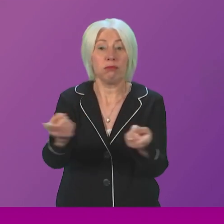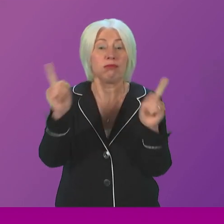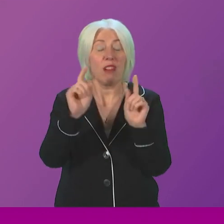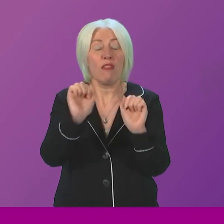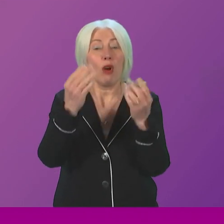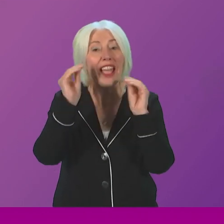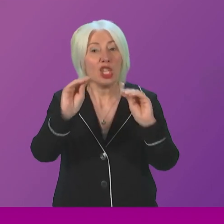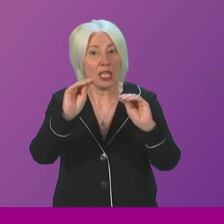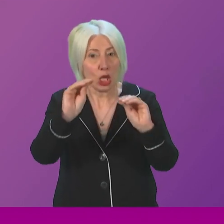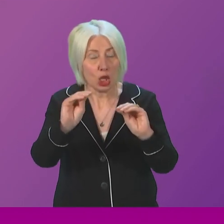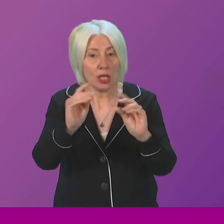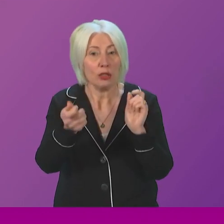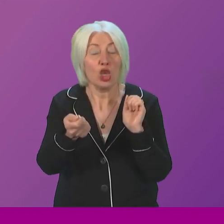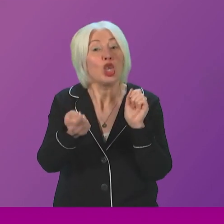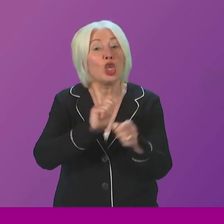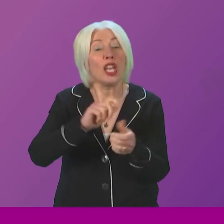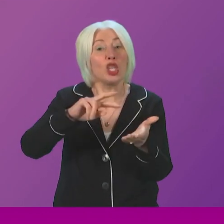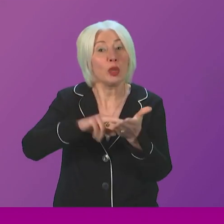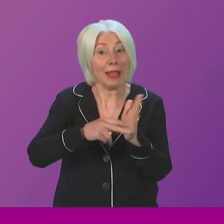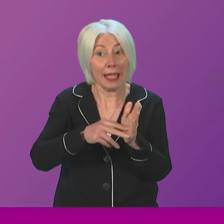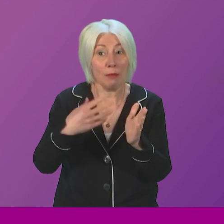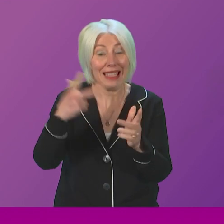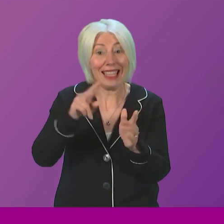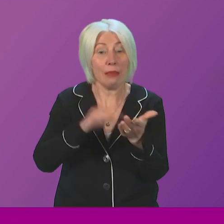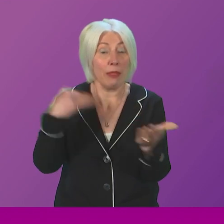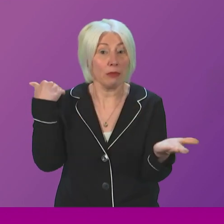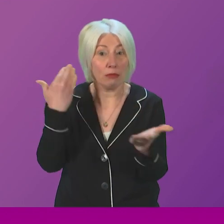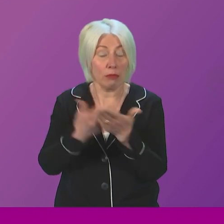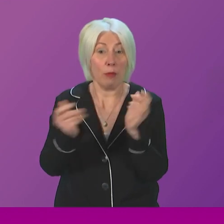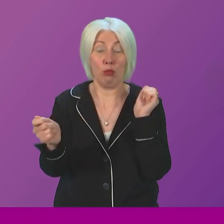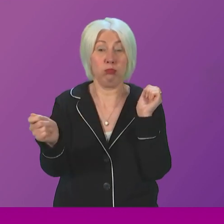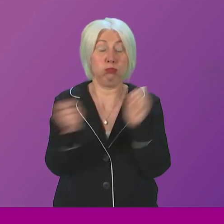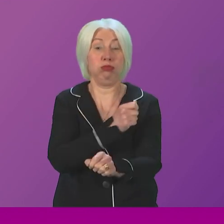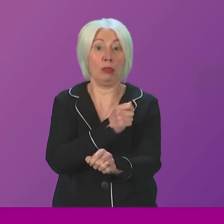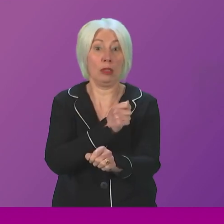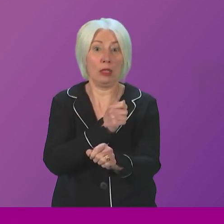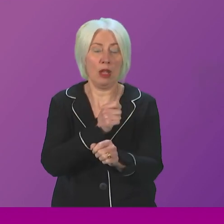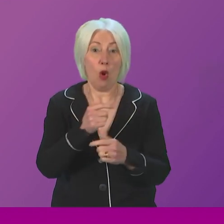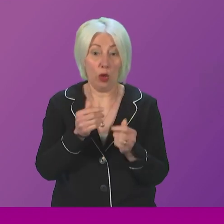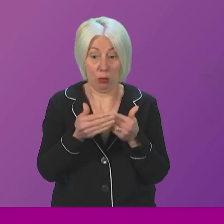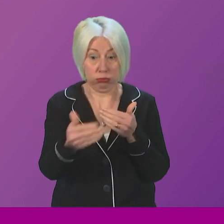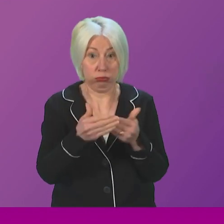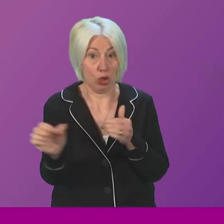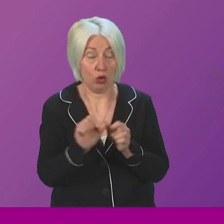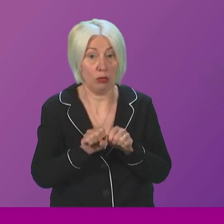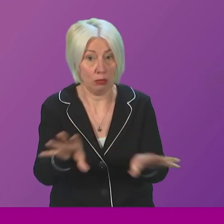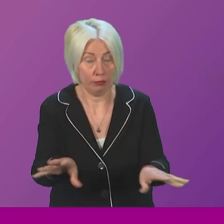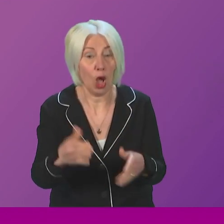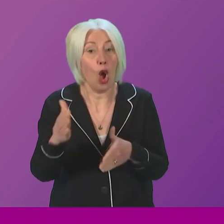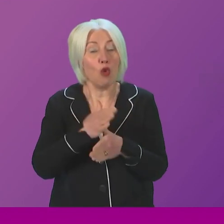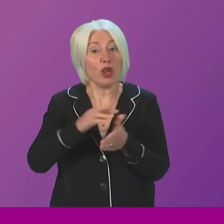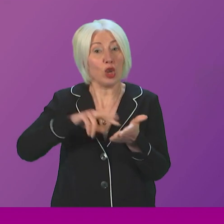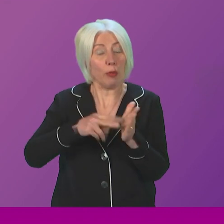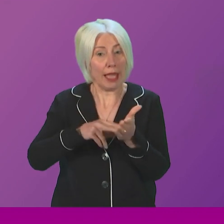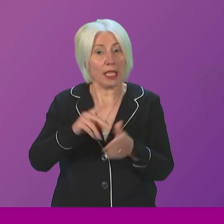changed plans that had been agreed for 18 months with just weeks to go. The original plans